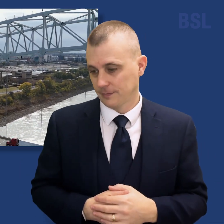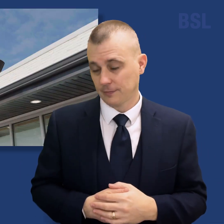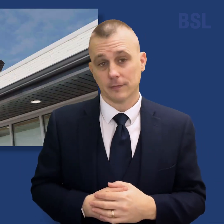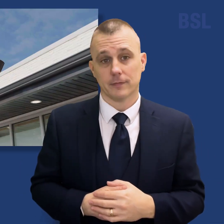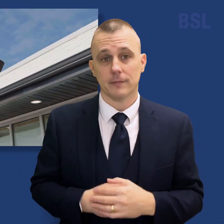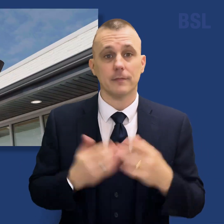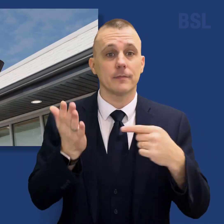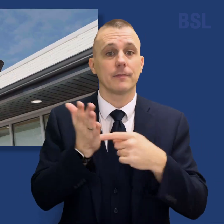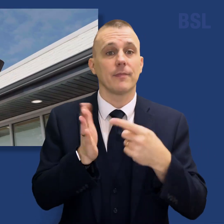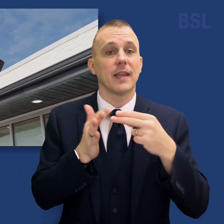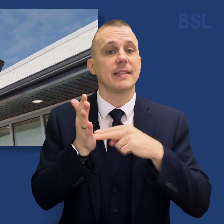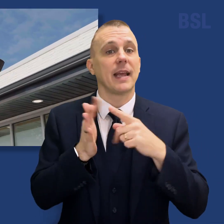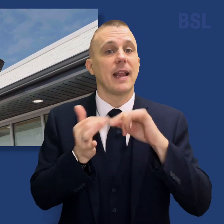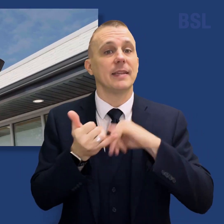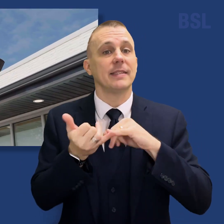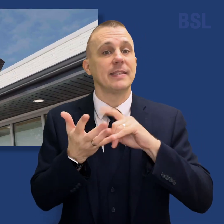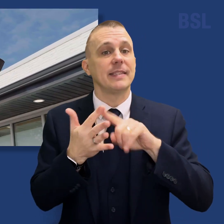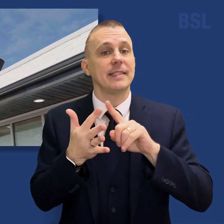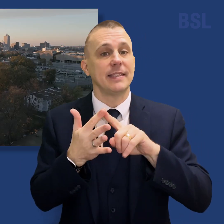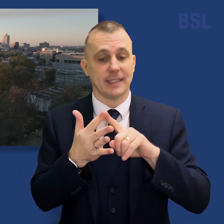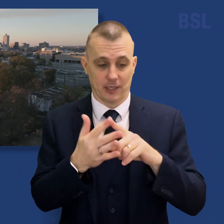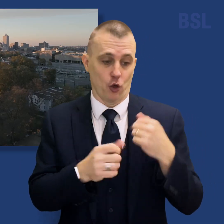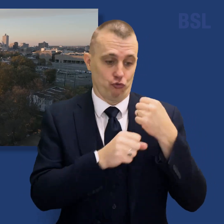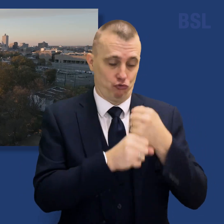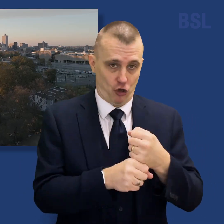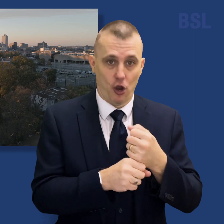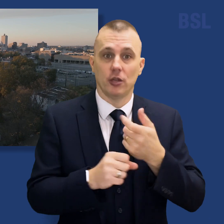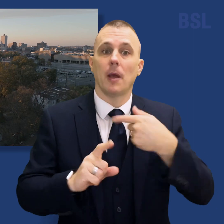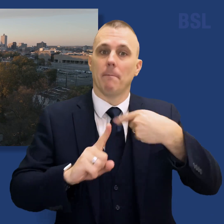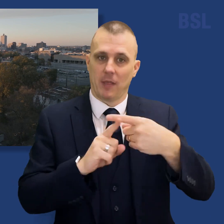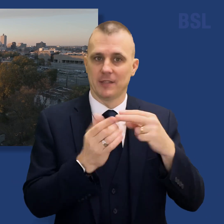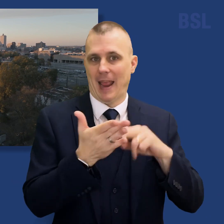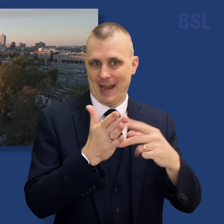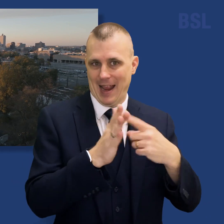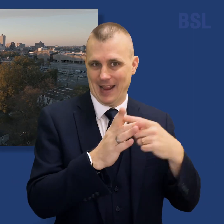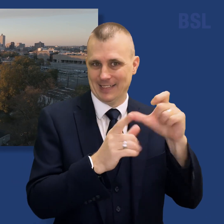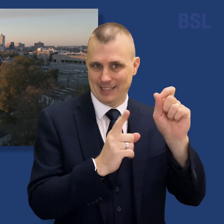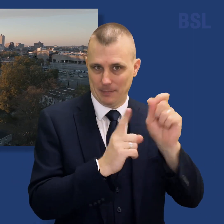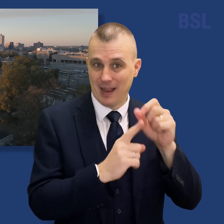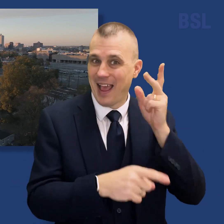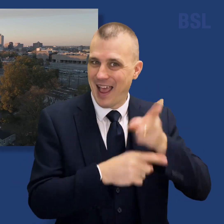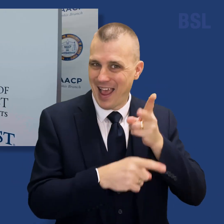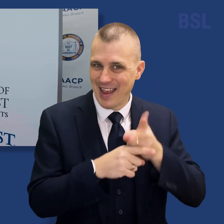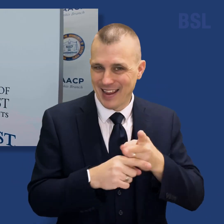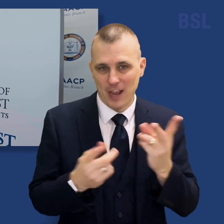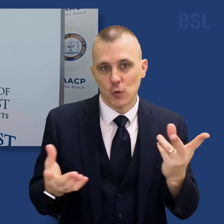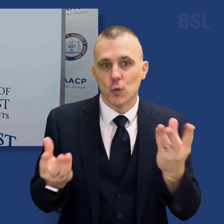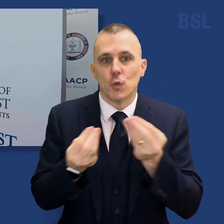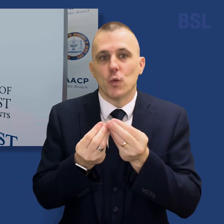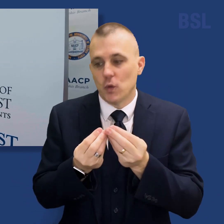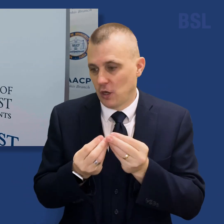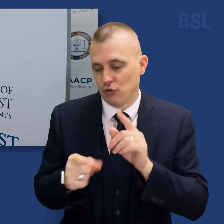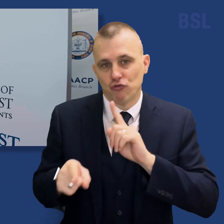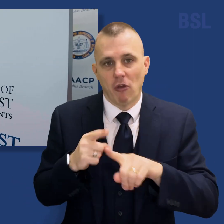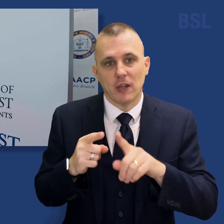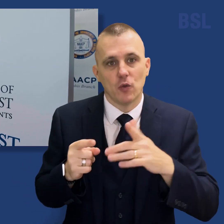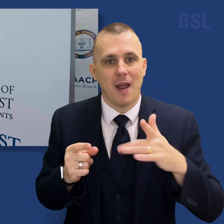In Tennessee, the church and the NAACP joined together on a new life-saving program designed to